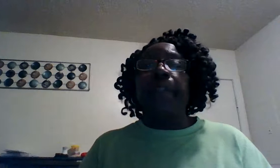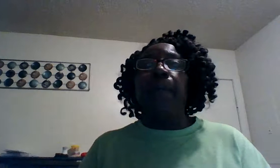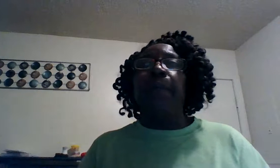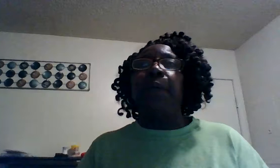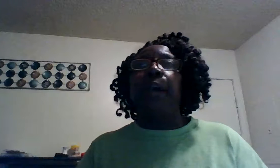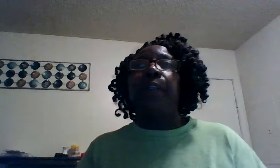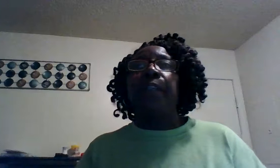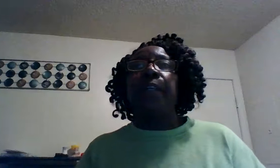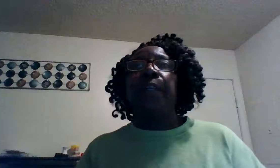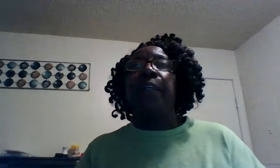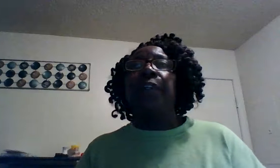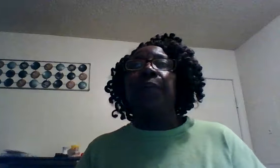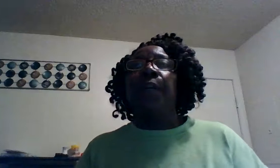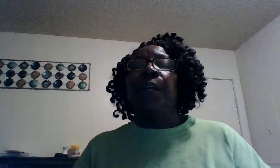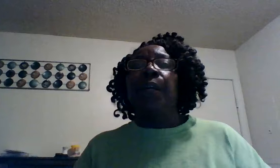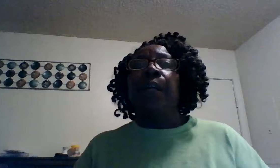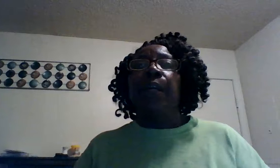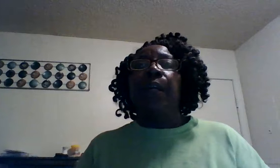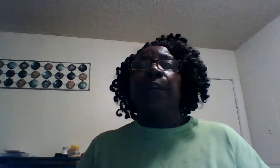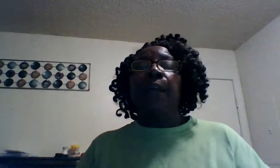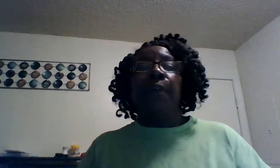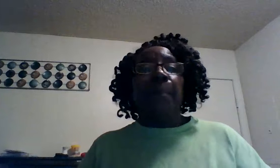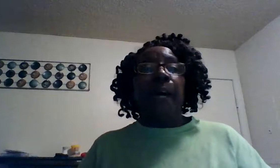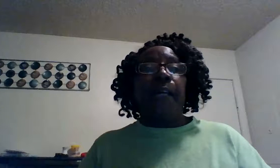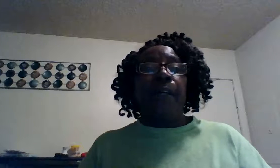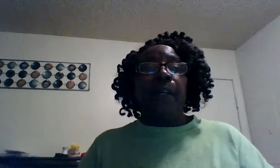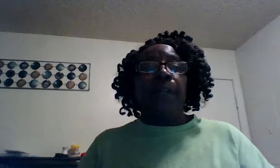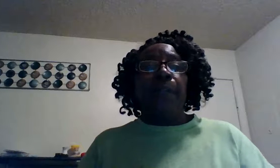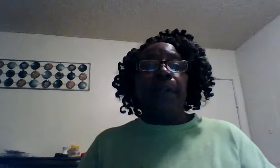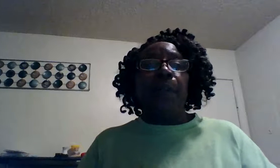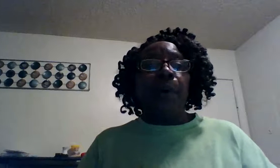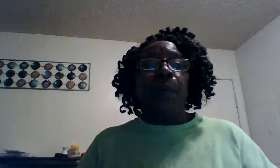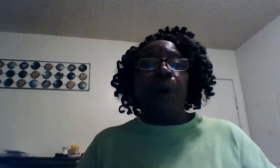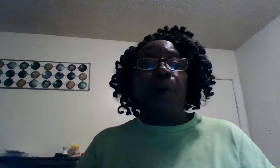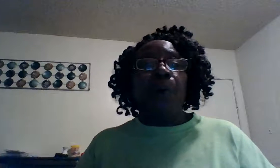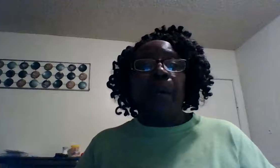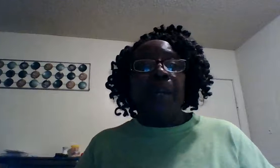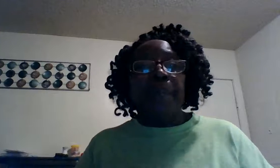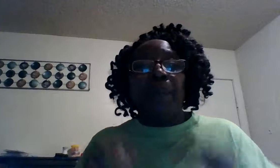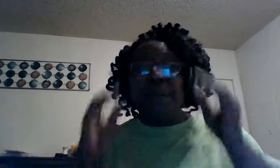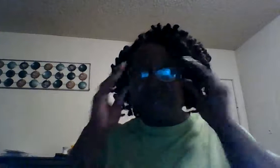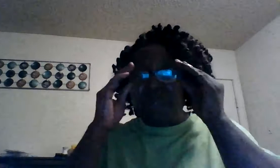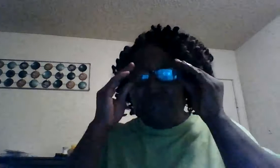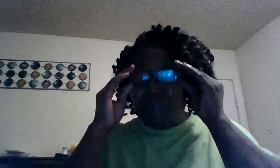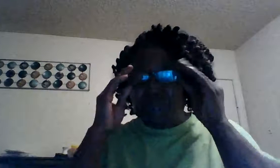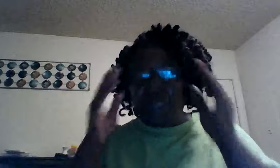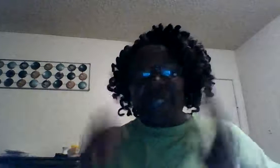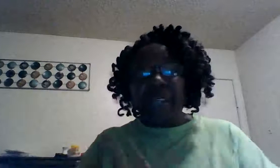the devil try to tell you if everybody you know walk away from you or whatever